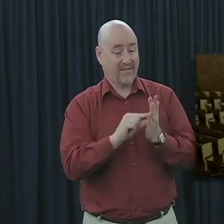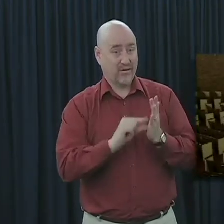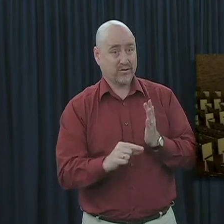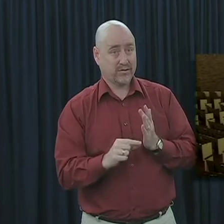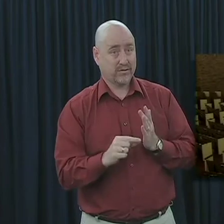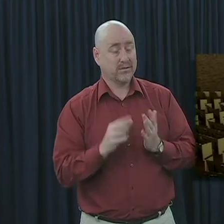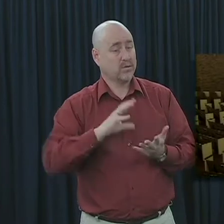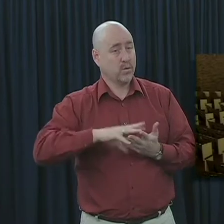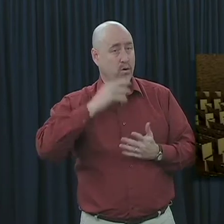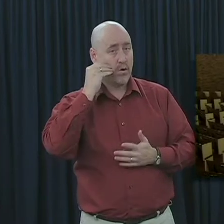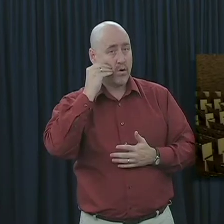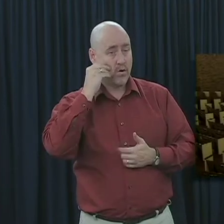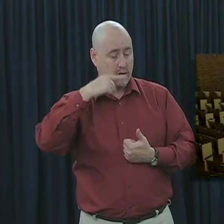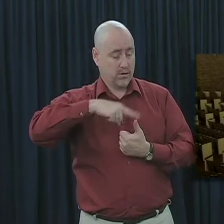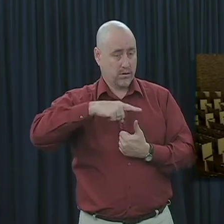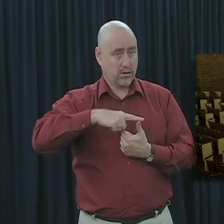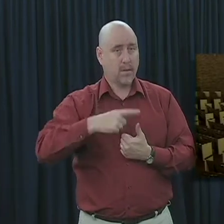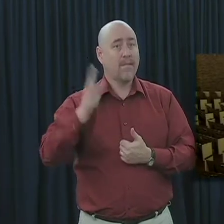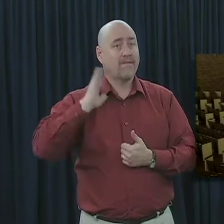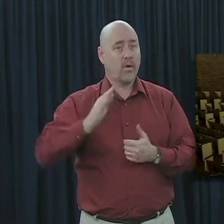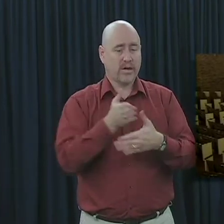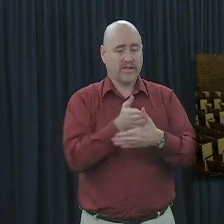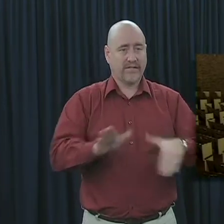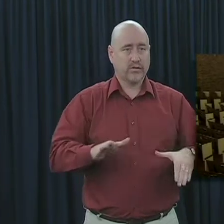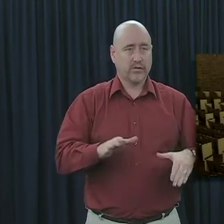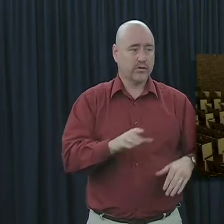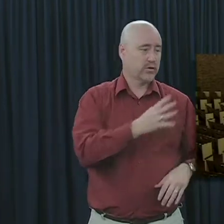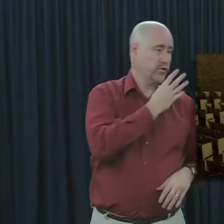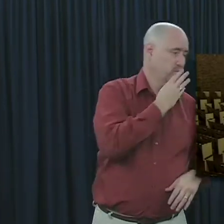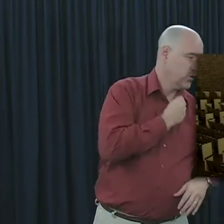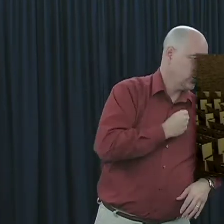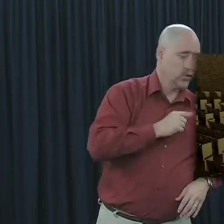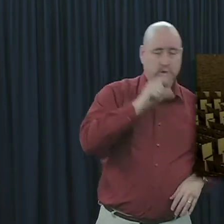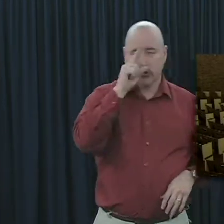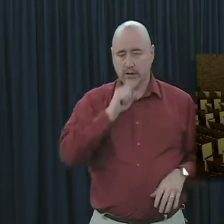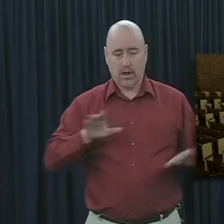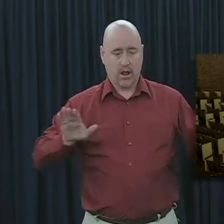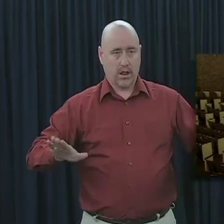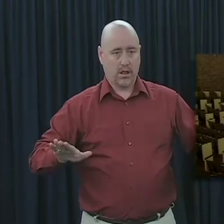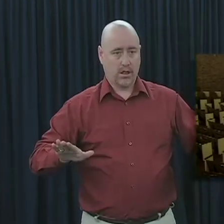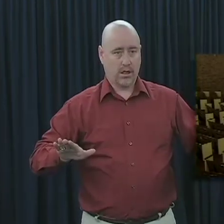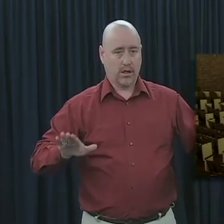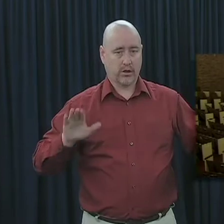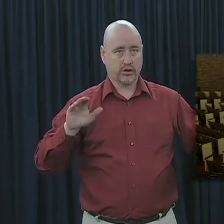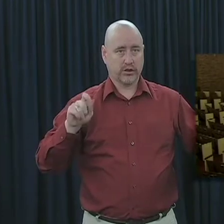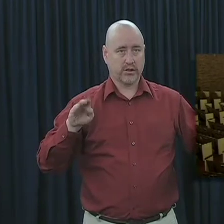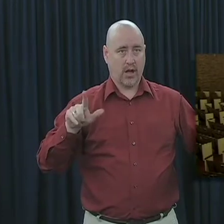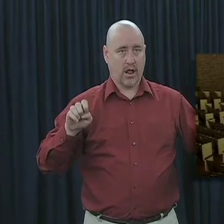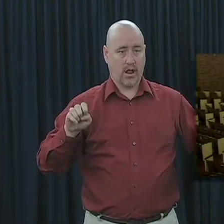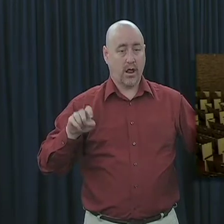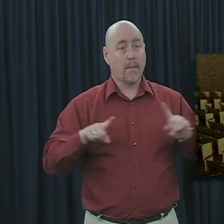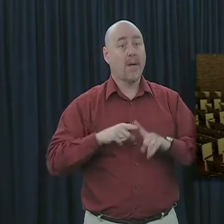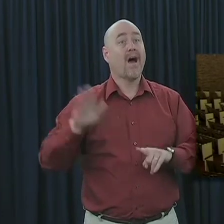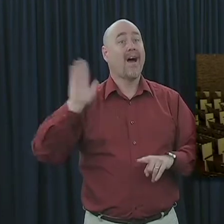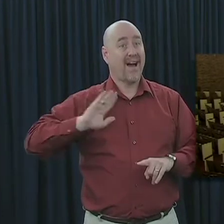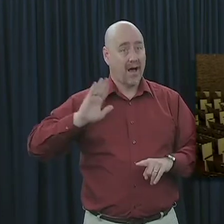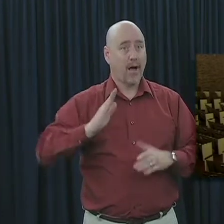not only learn that there was once a division between Jew and Gentile, but we also learn that a division once existed between